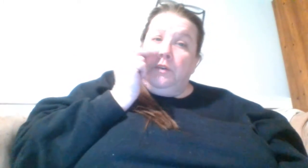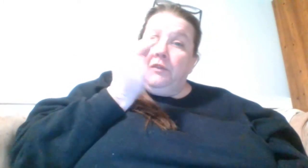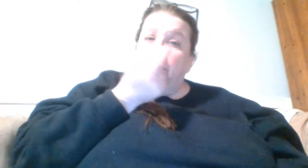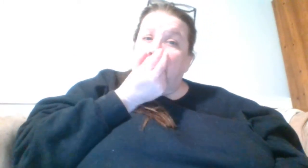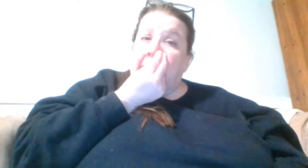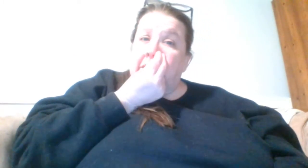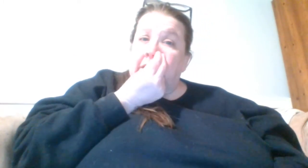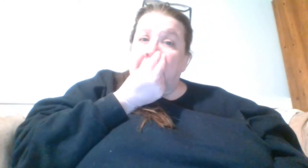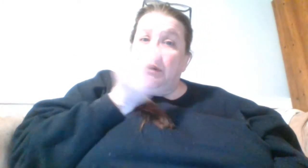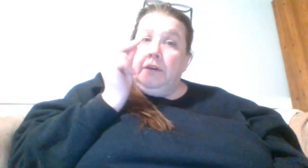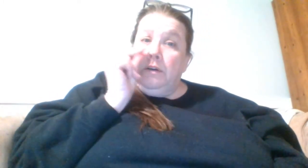flower.